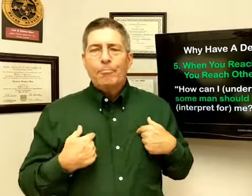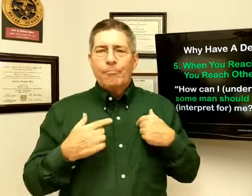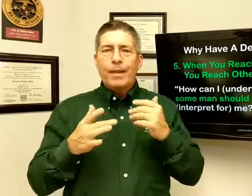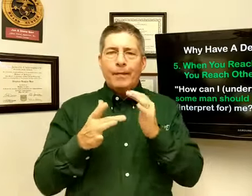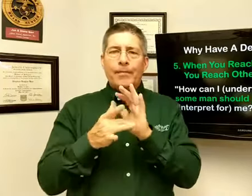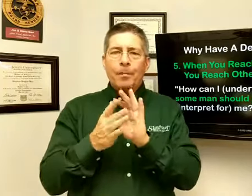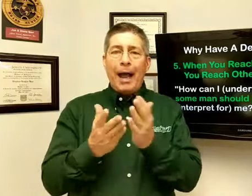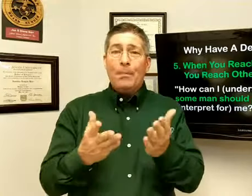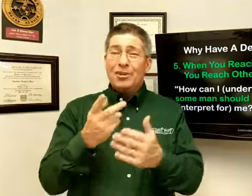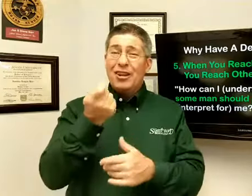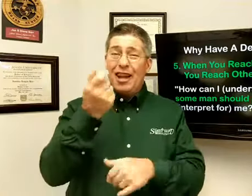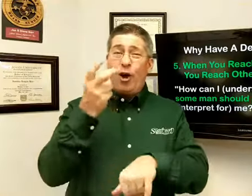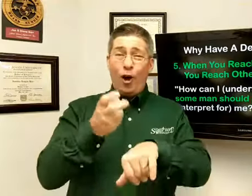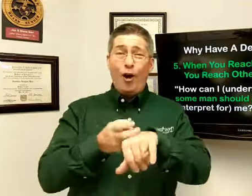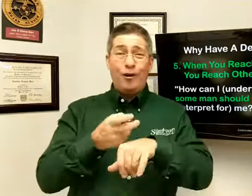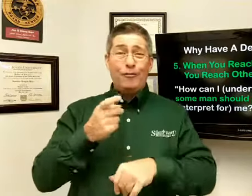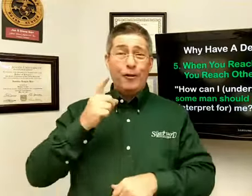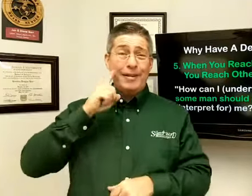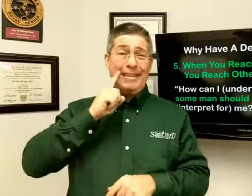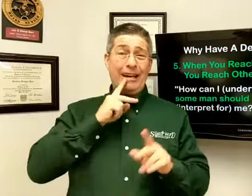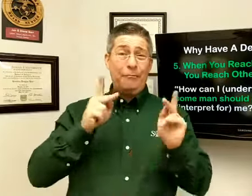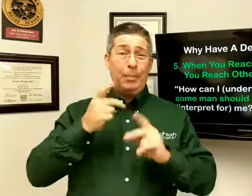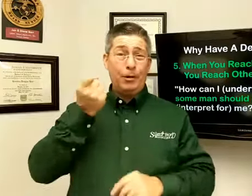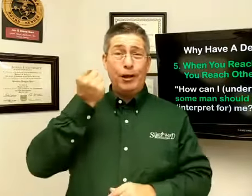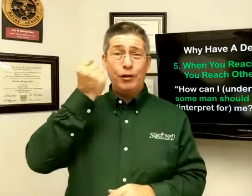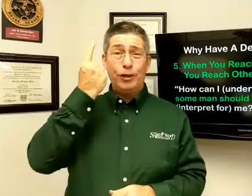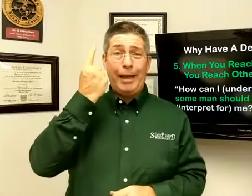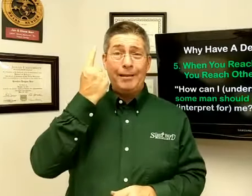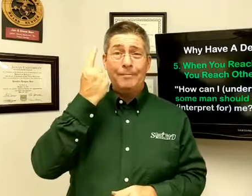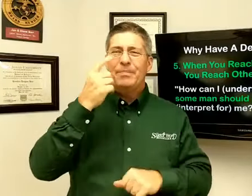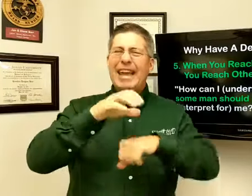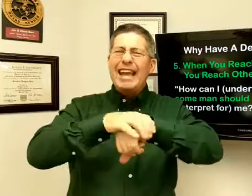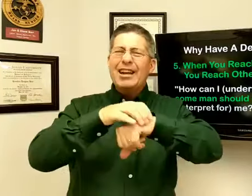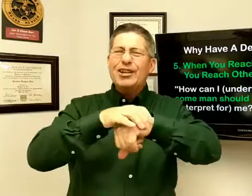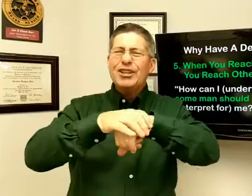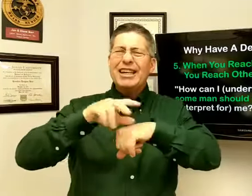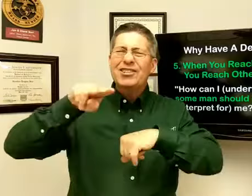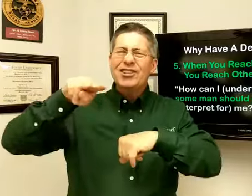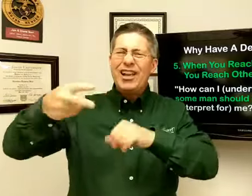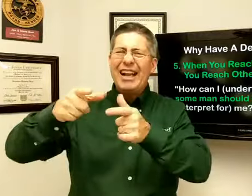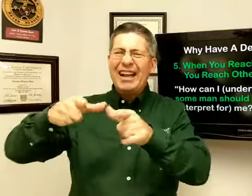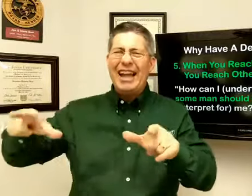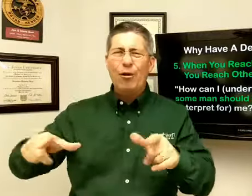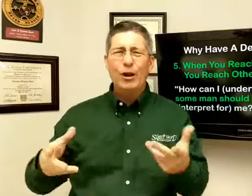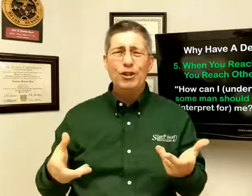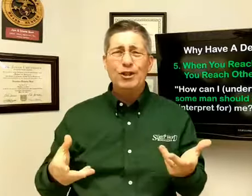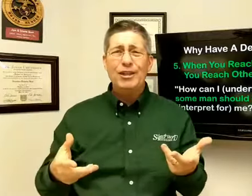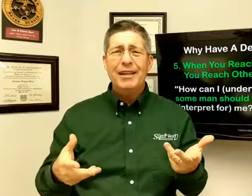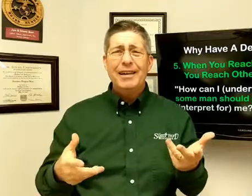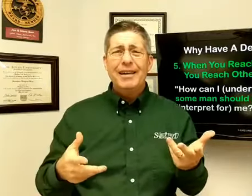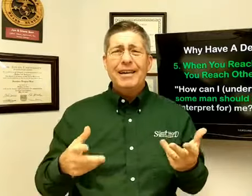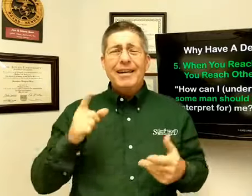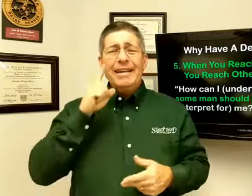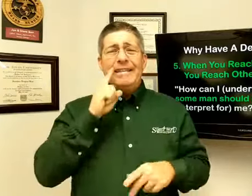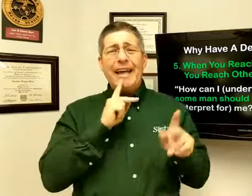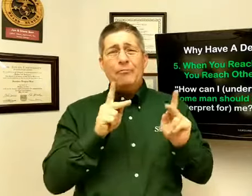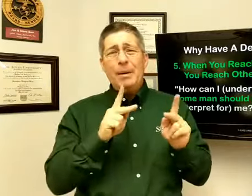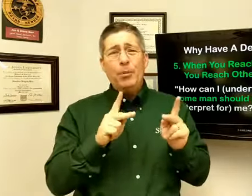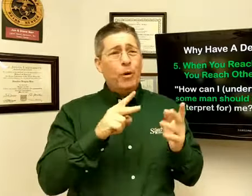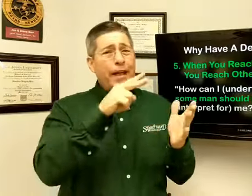The Bible's a little hard for deaf people to understand. English is a second language. Deaf people, when they